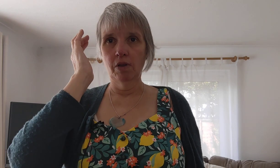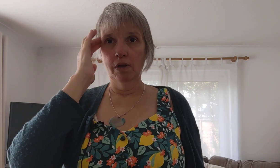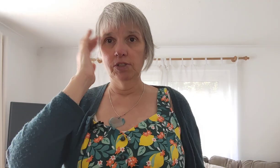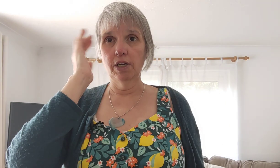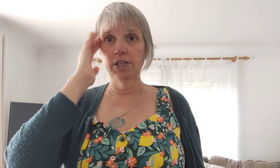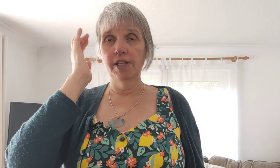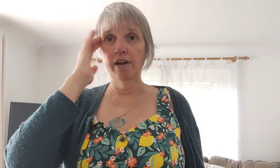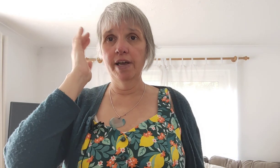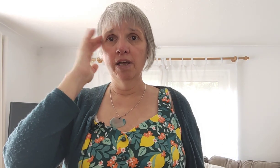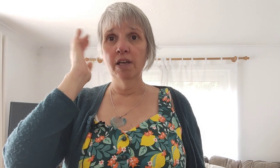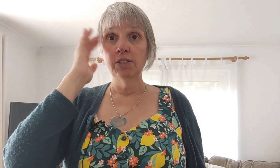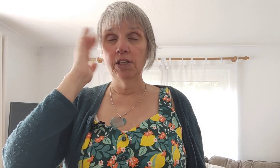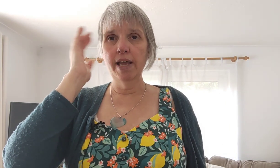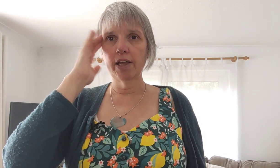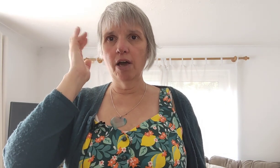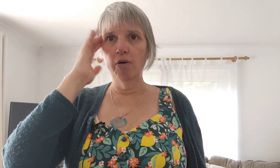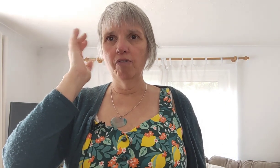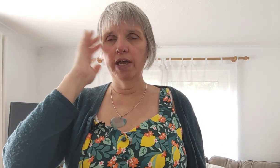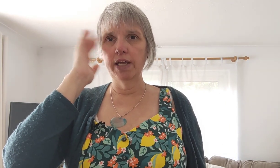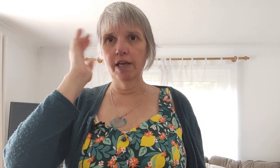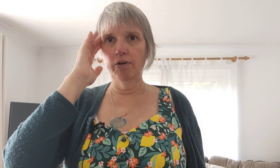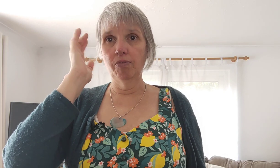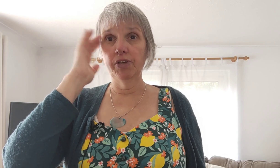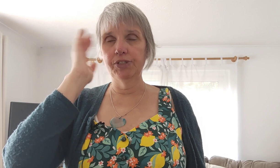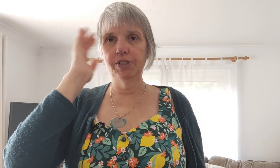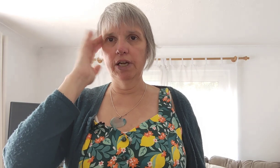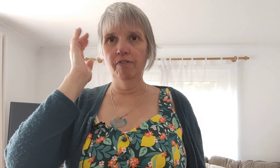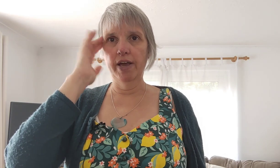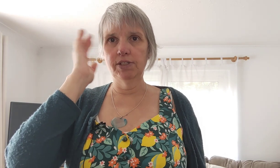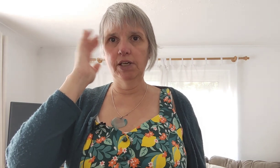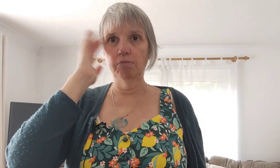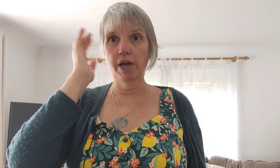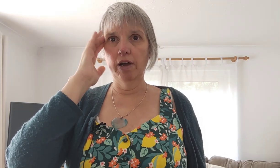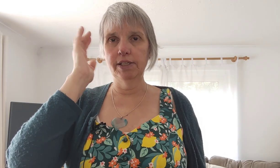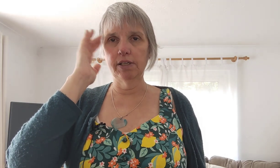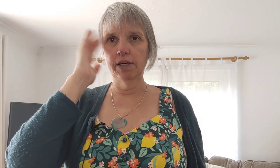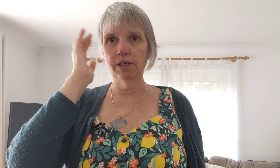side of the eye to let go of any guilt that's still affecting my eyesight